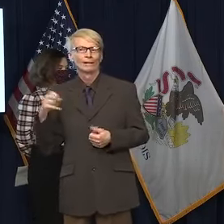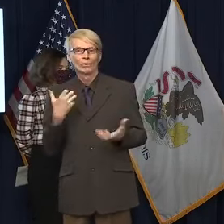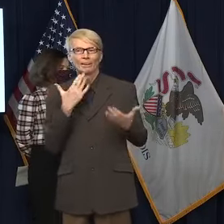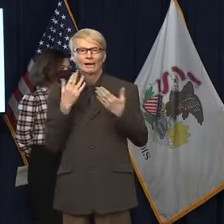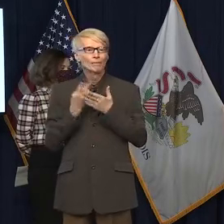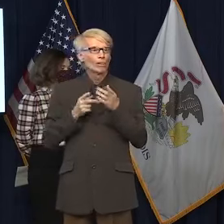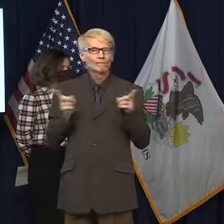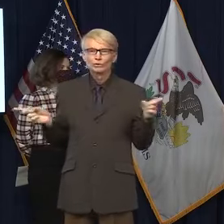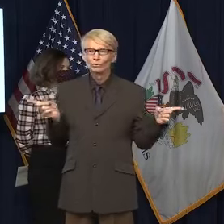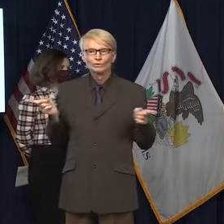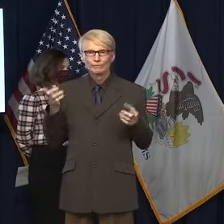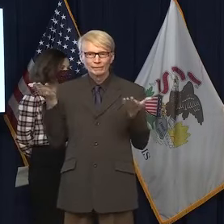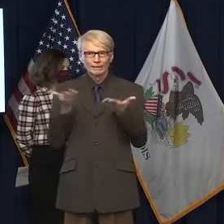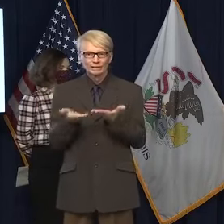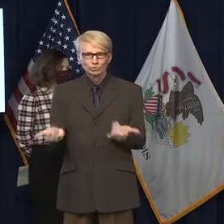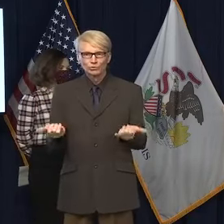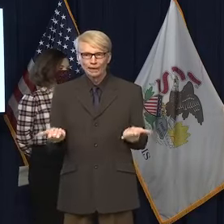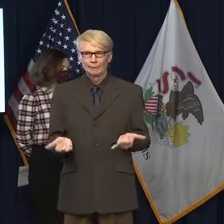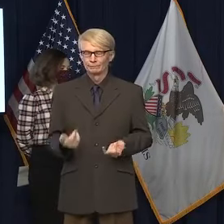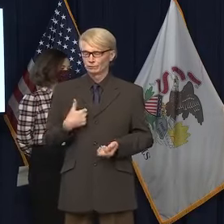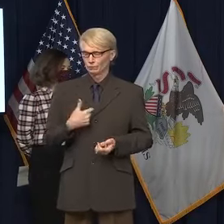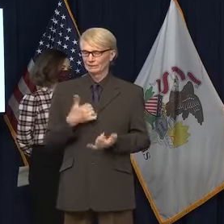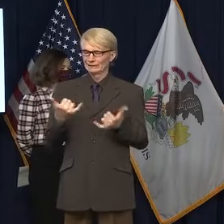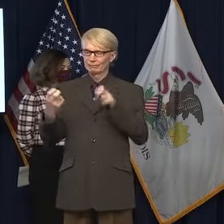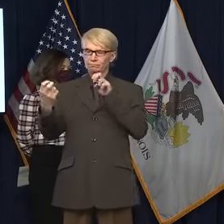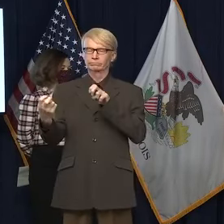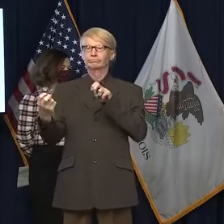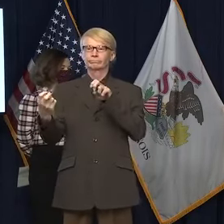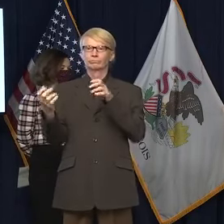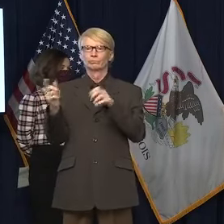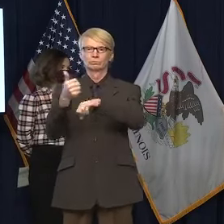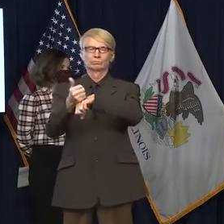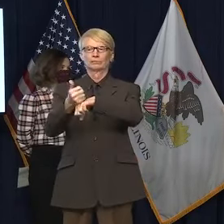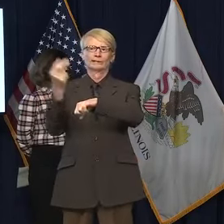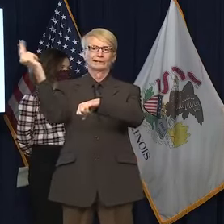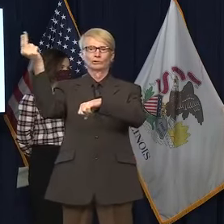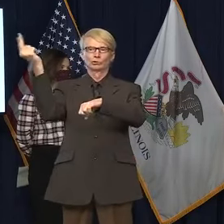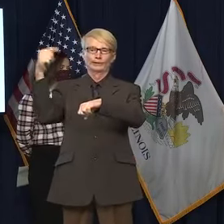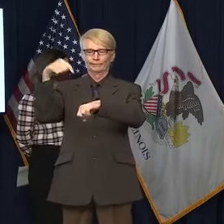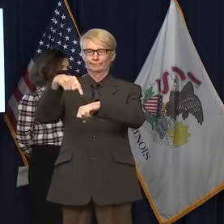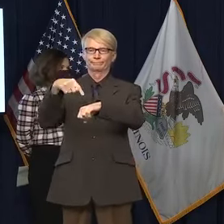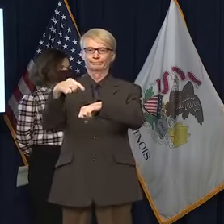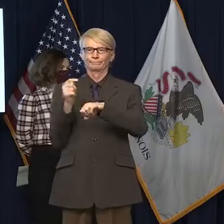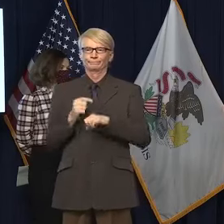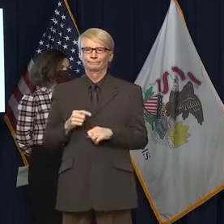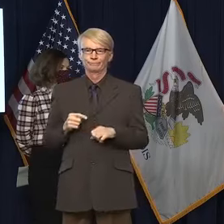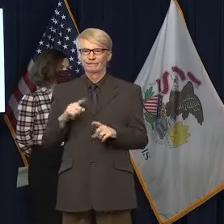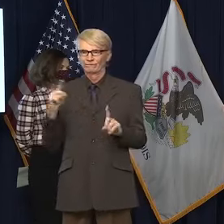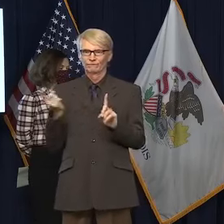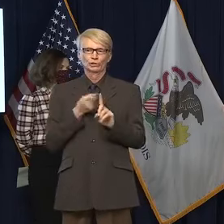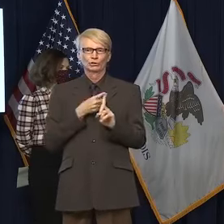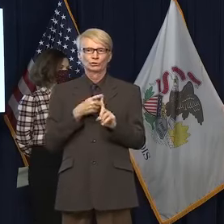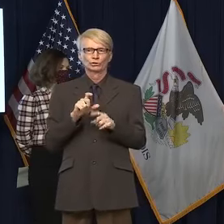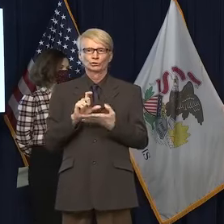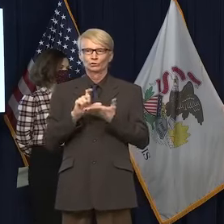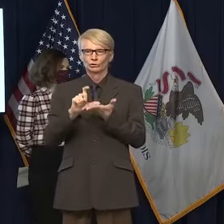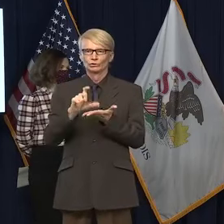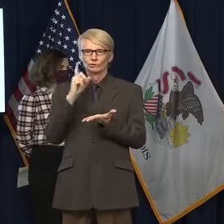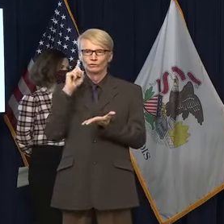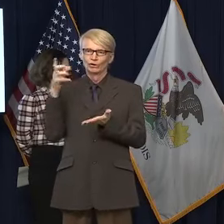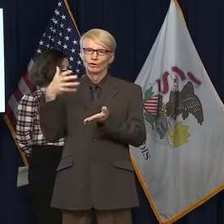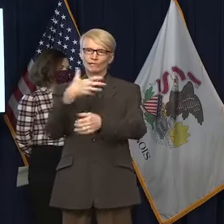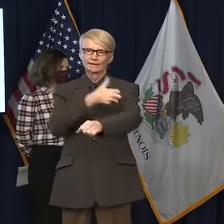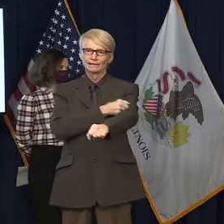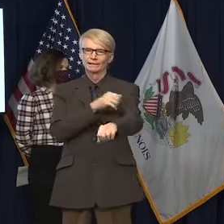We sit at a defining moment in our history. This week marks the first COVID-19 vaccinations